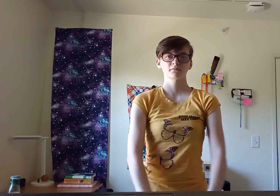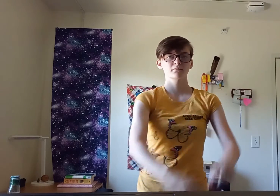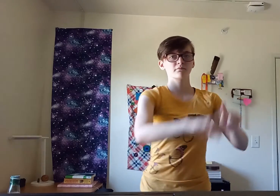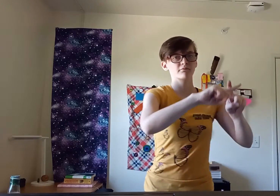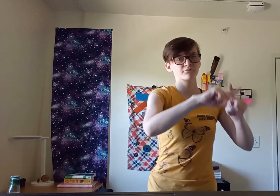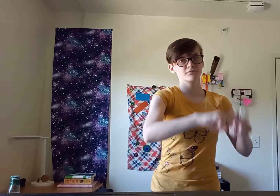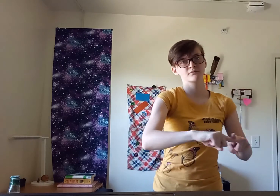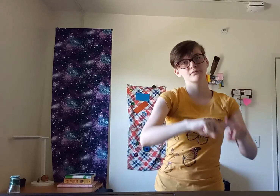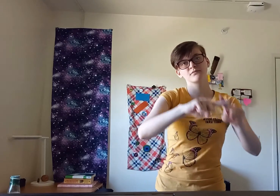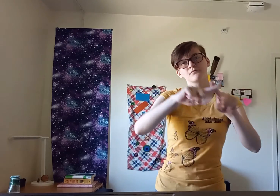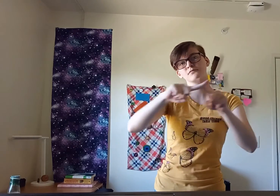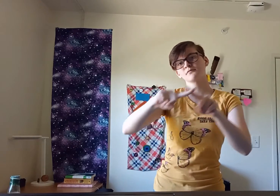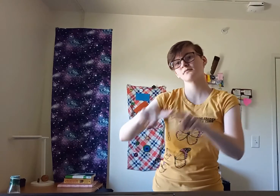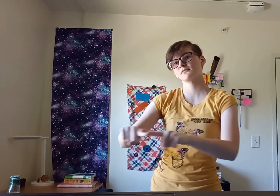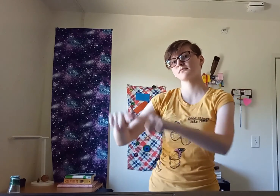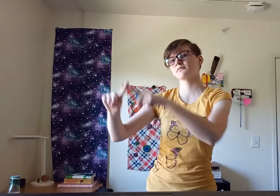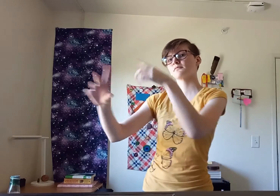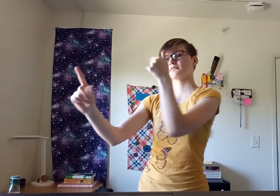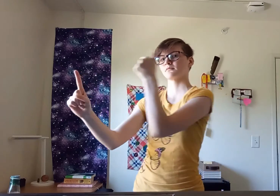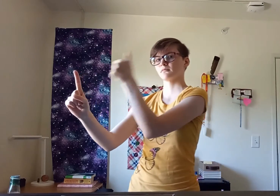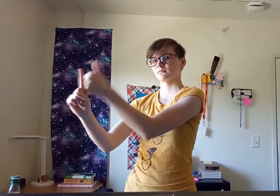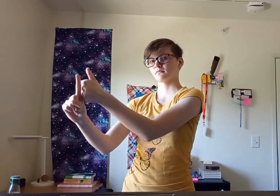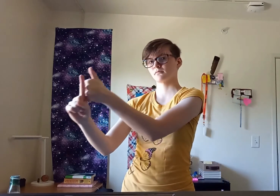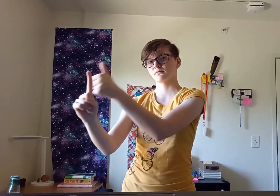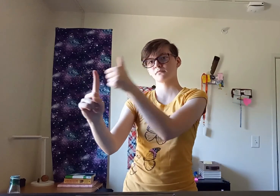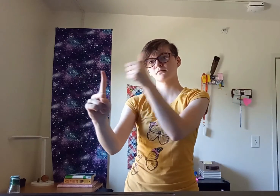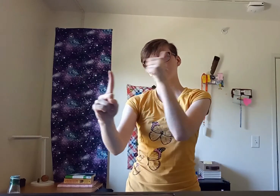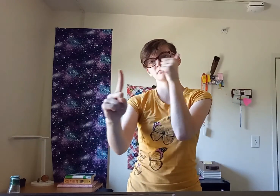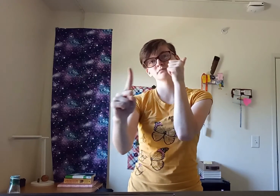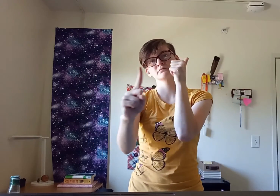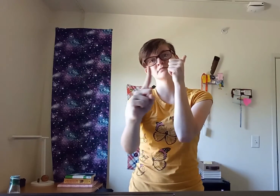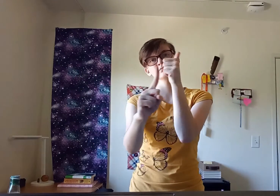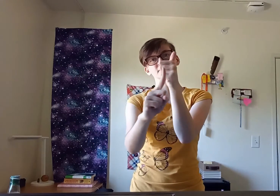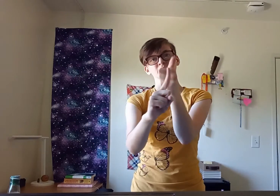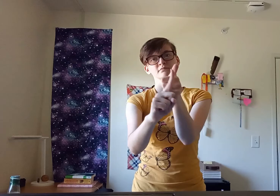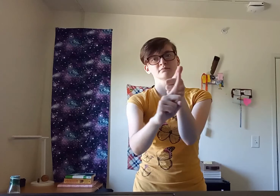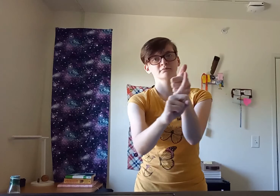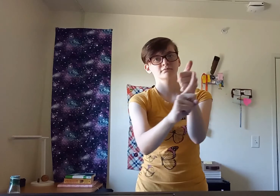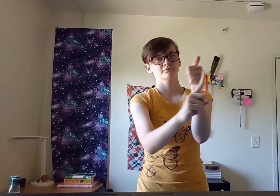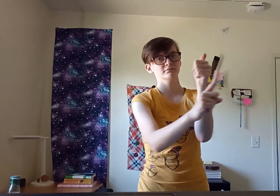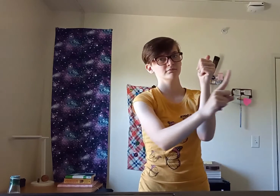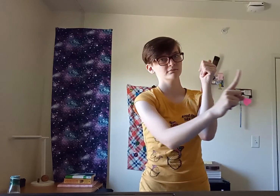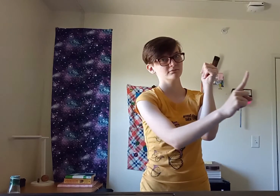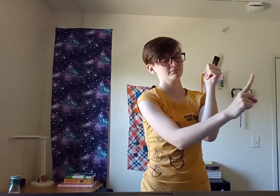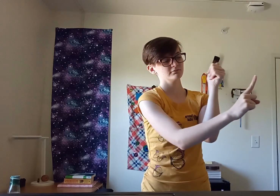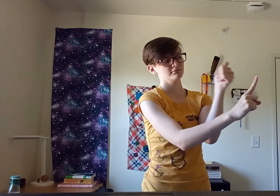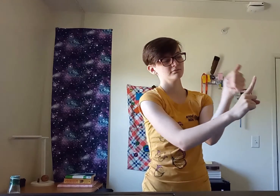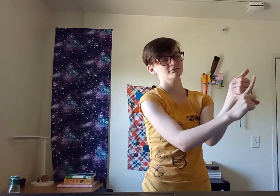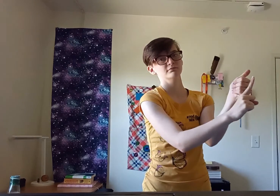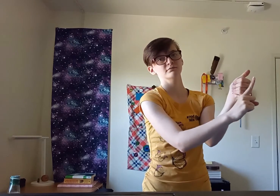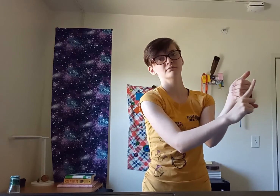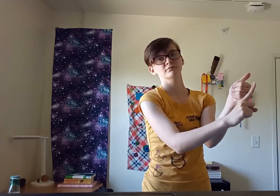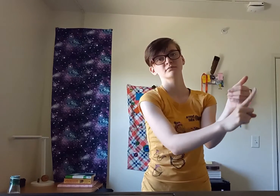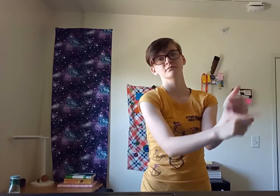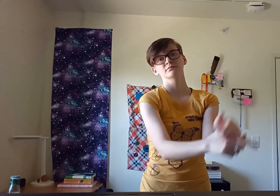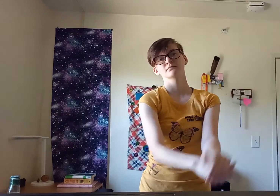We don't want another We don't want another Thank